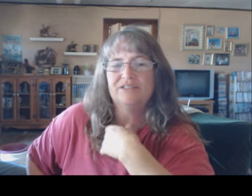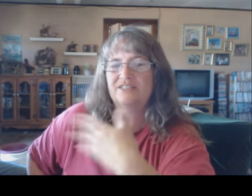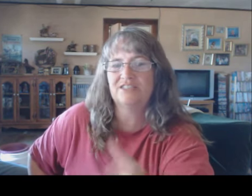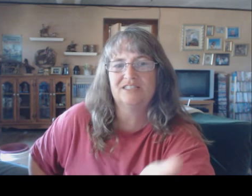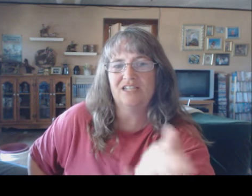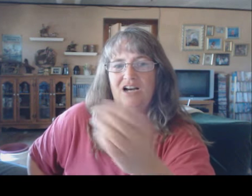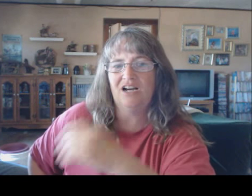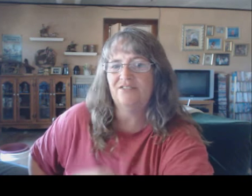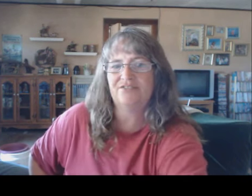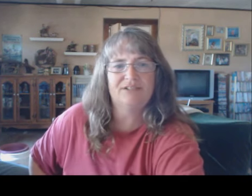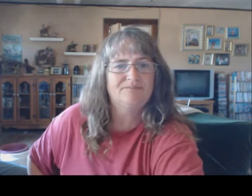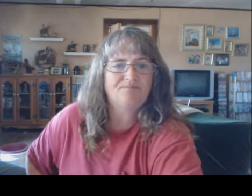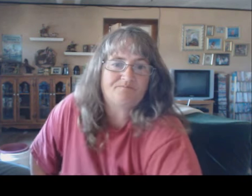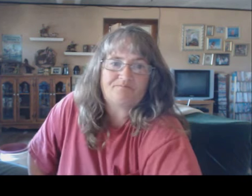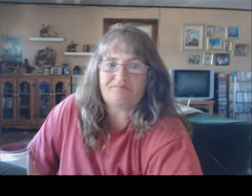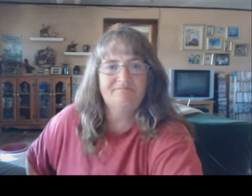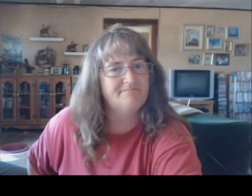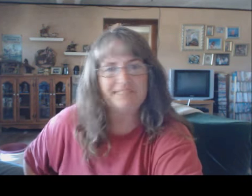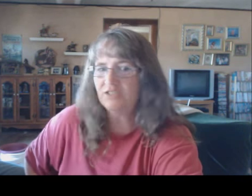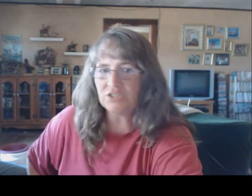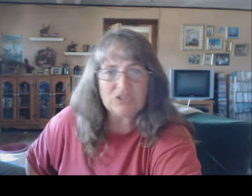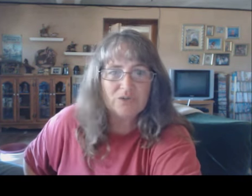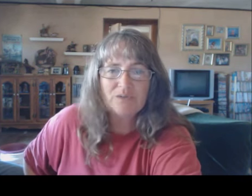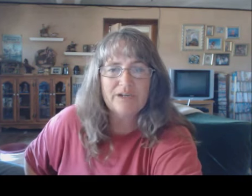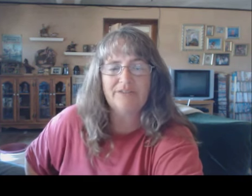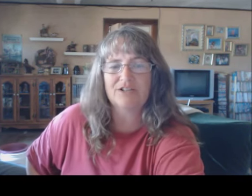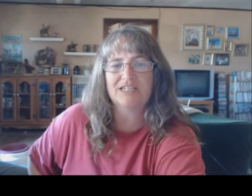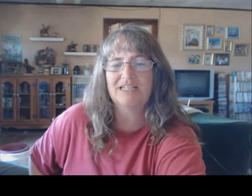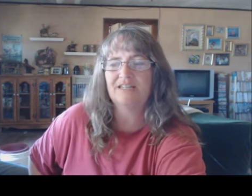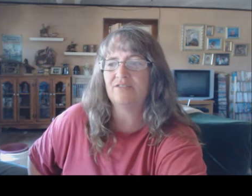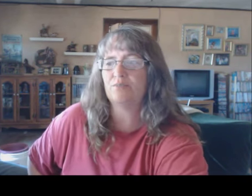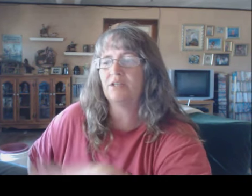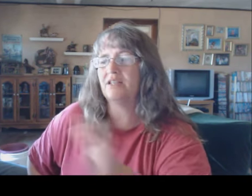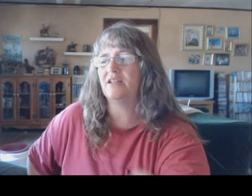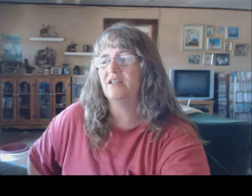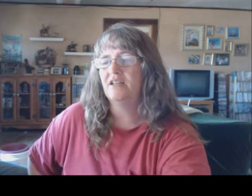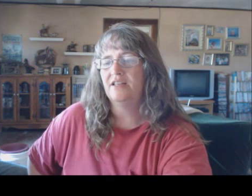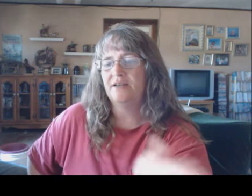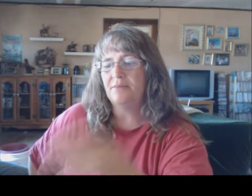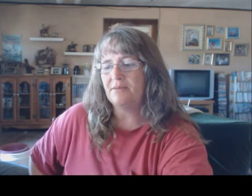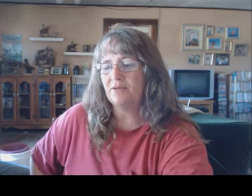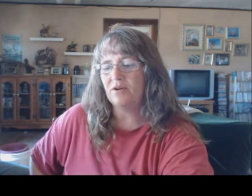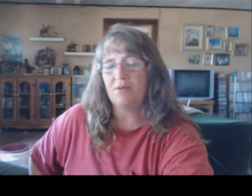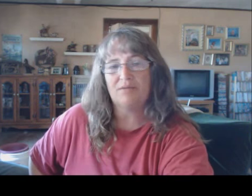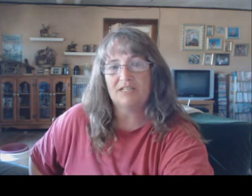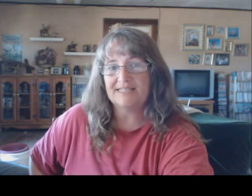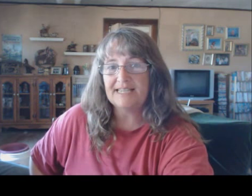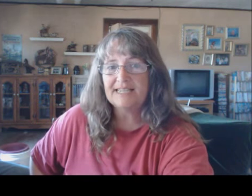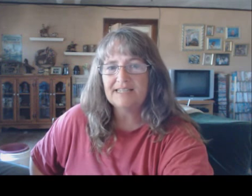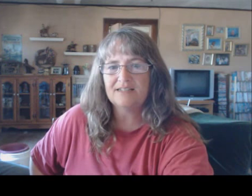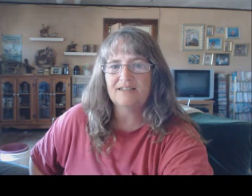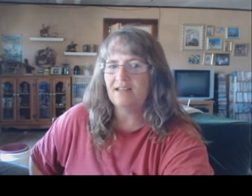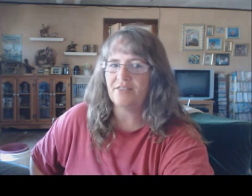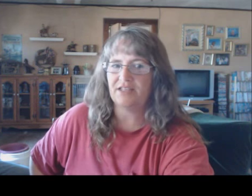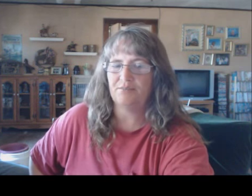he was just off. Doing whatever. Didn't even bring the... The baby where mama could see it. Nothing.